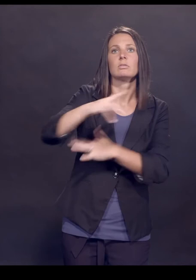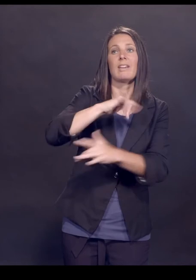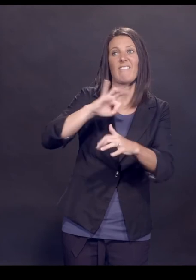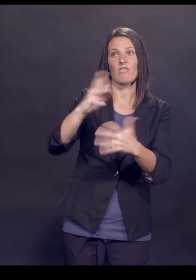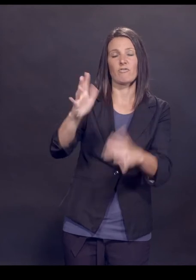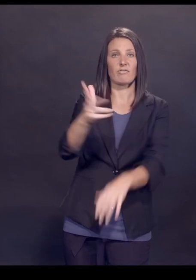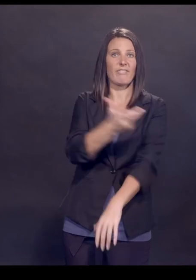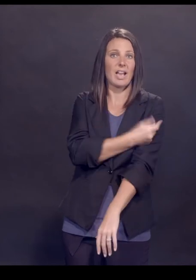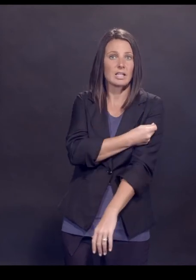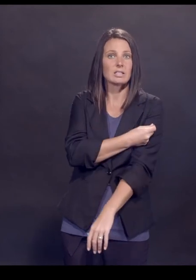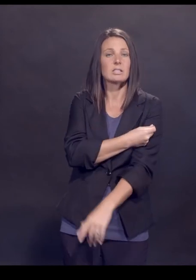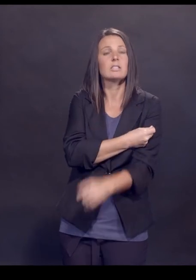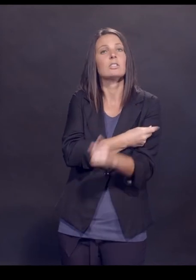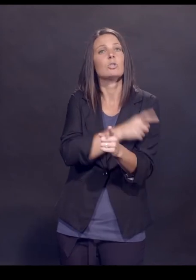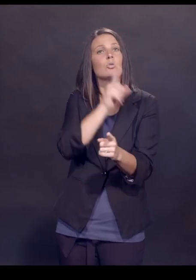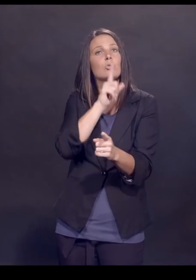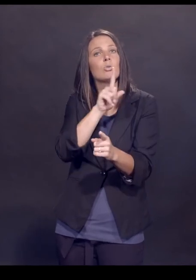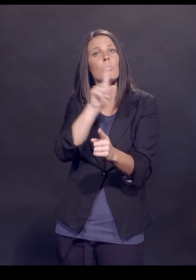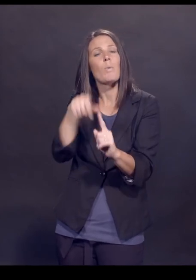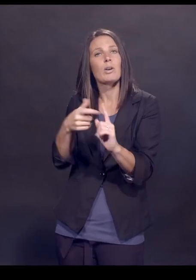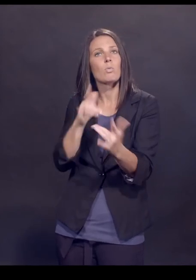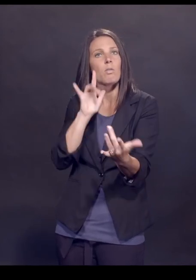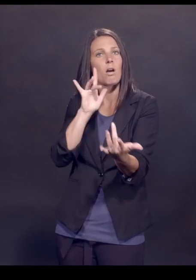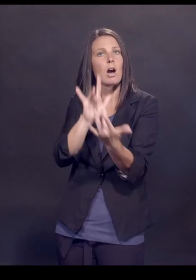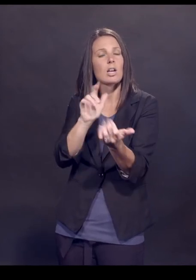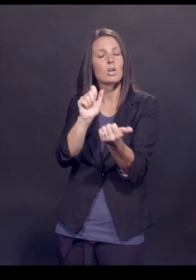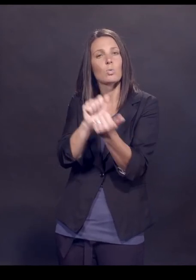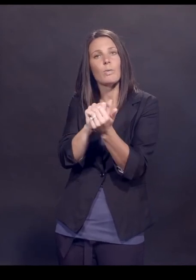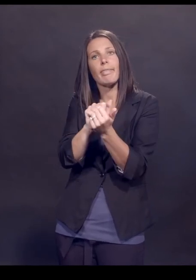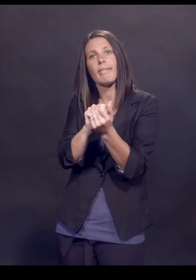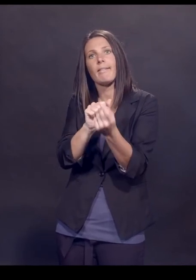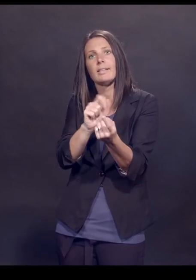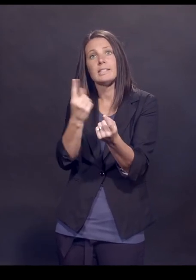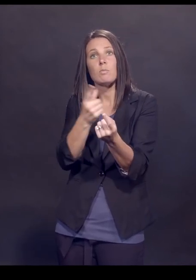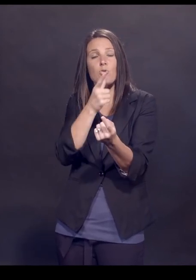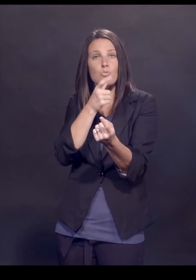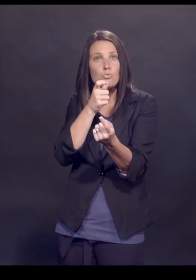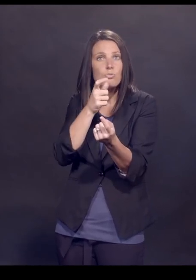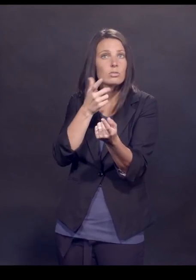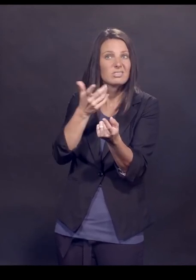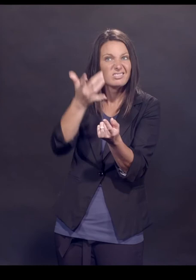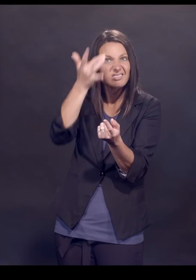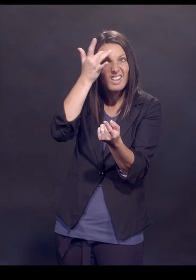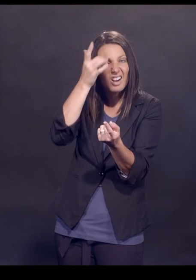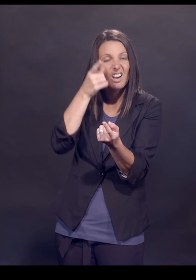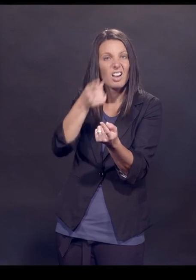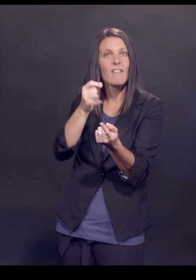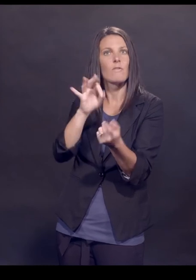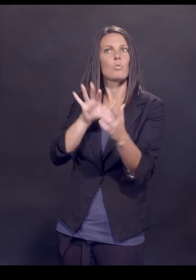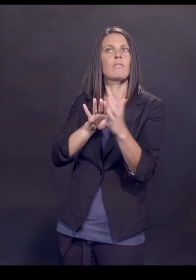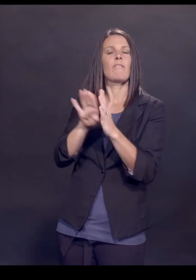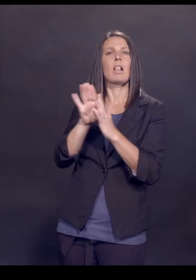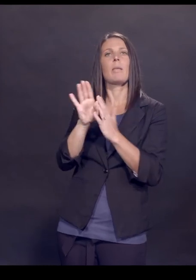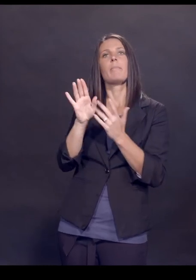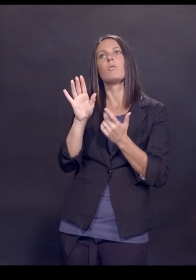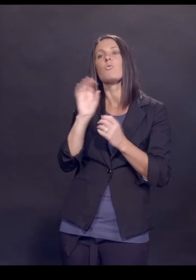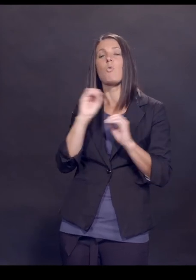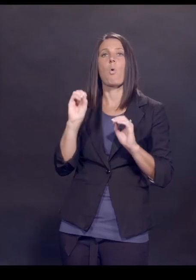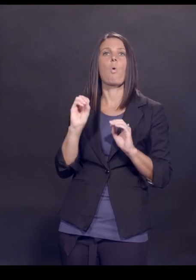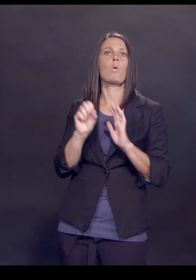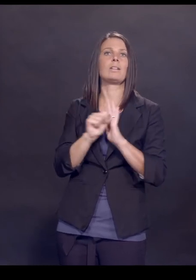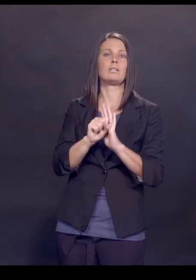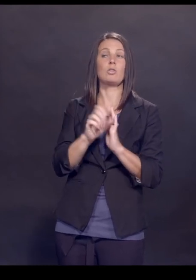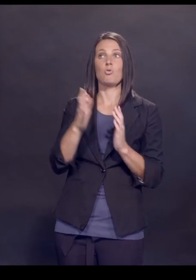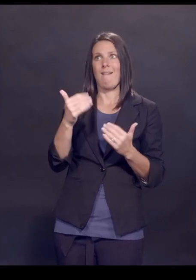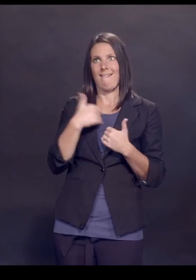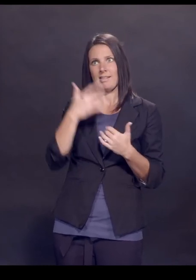vaccinated, I mean, is it true that when you come in contact with, say, someone who's infected and you develop, let's say, an asymptomatic infection,